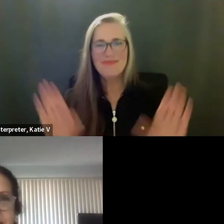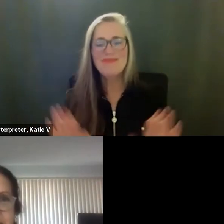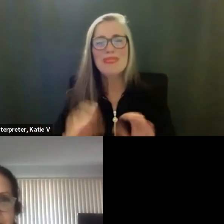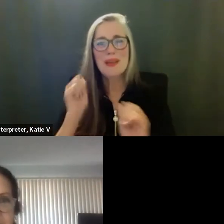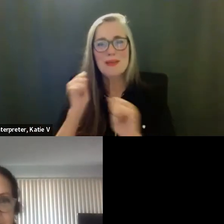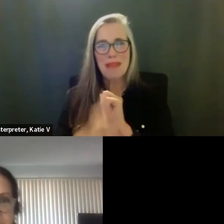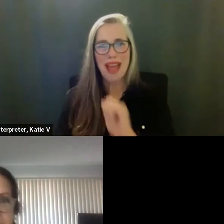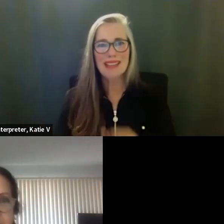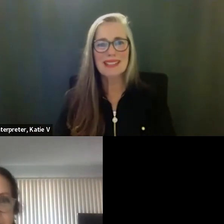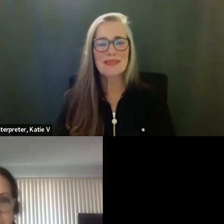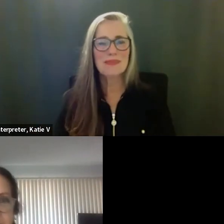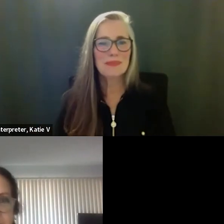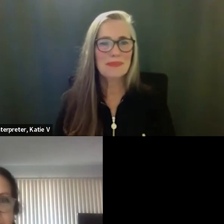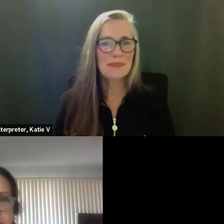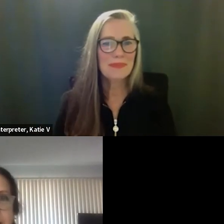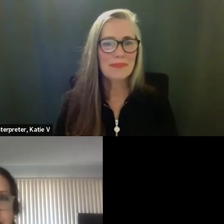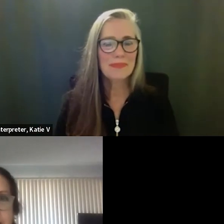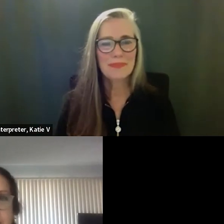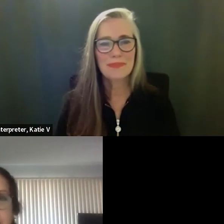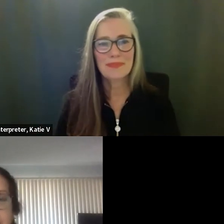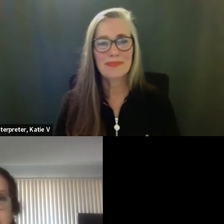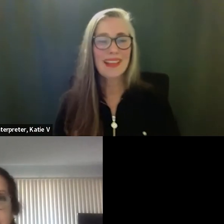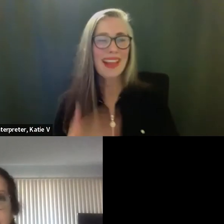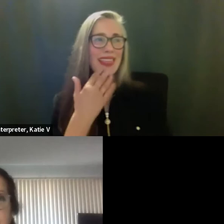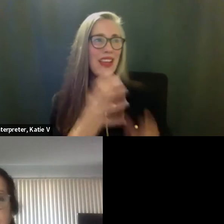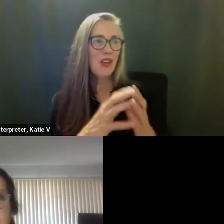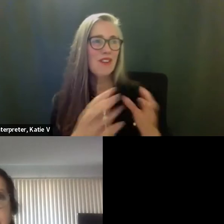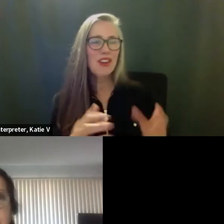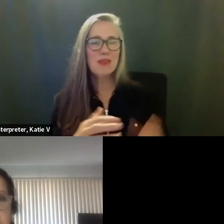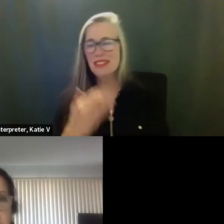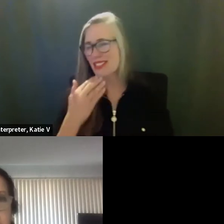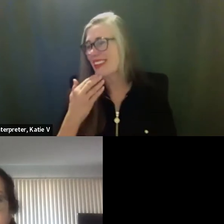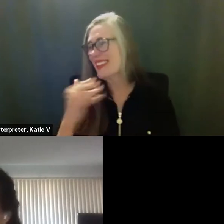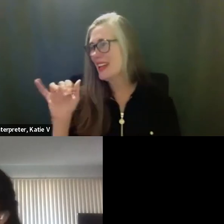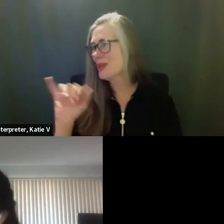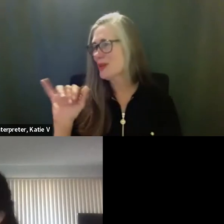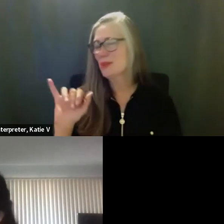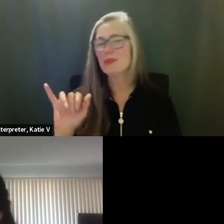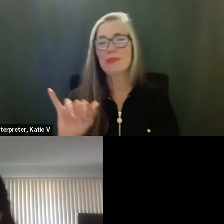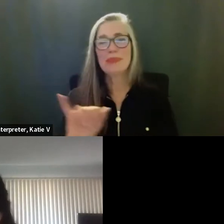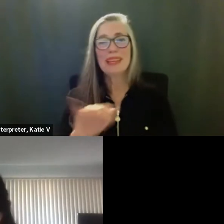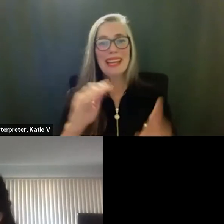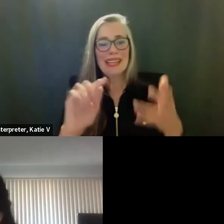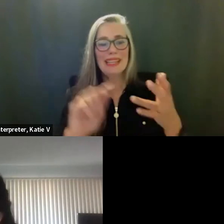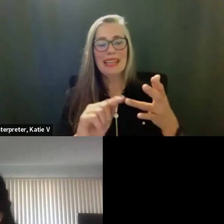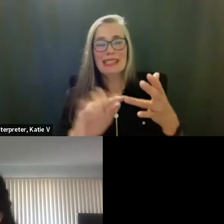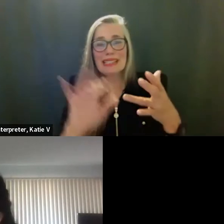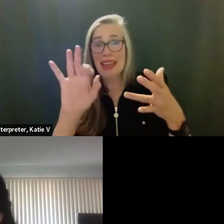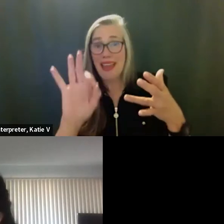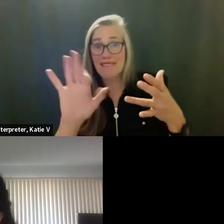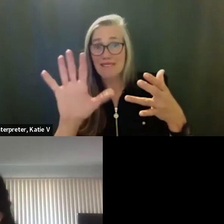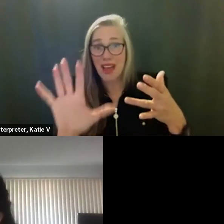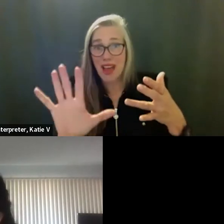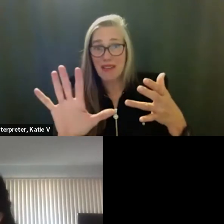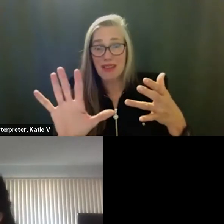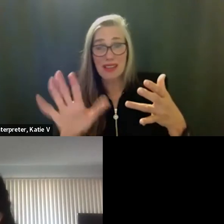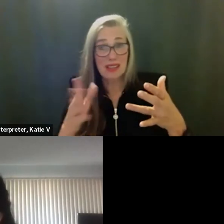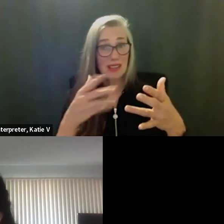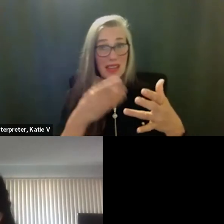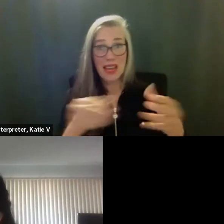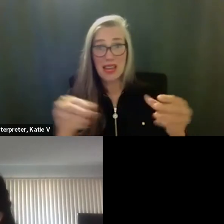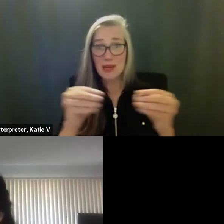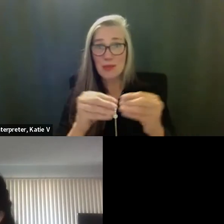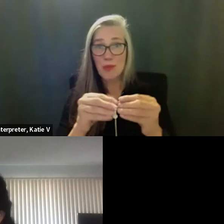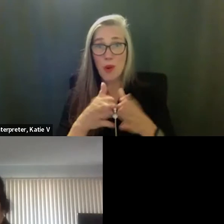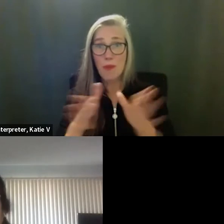Okay. Motion passes. Thank you so much. Thank you very much. Okay. We'll move next to item F5. Hearing no public comments on that one.